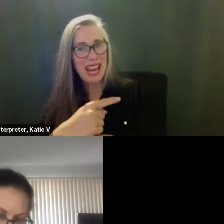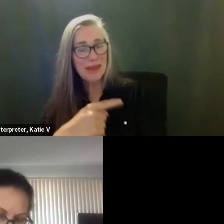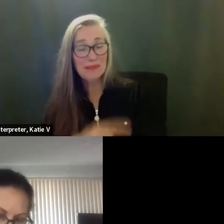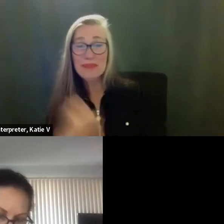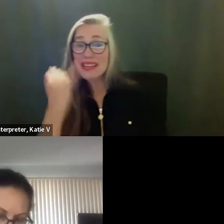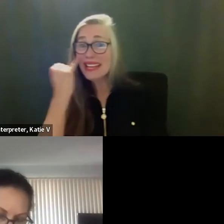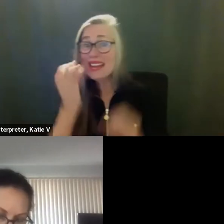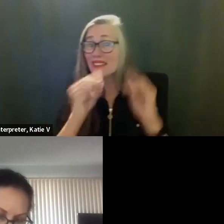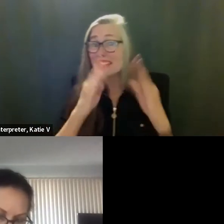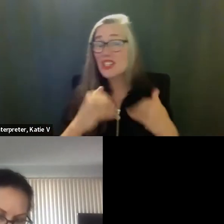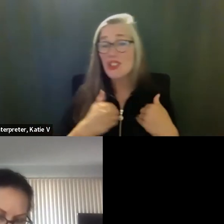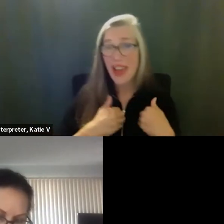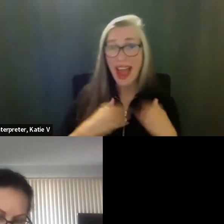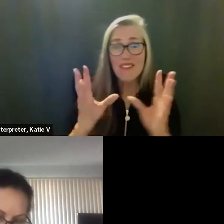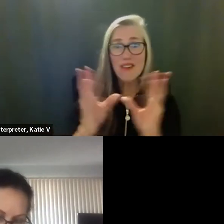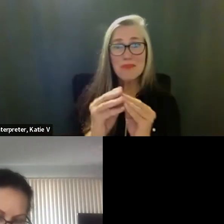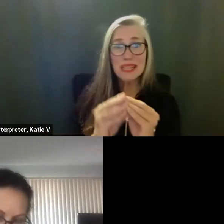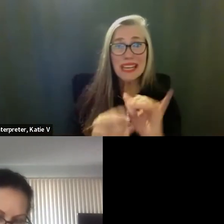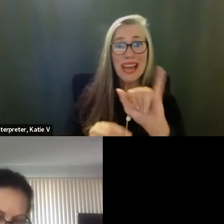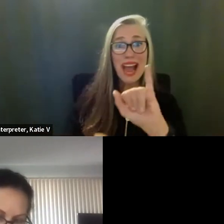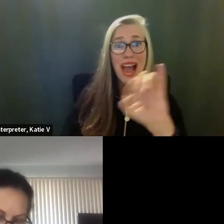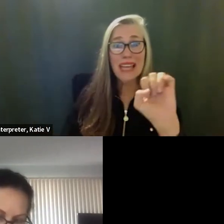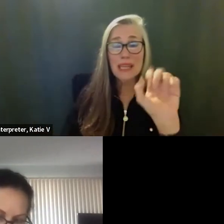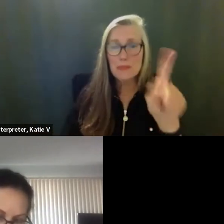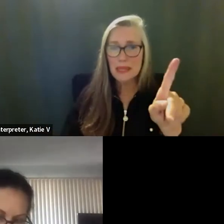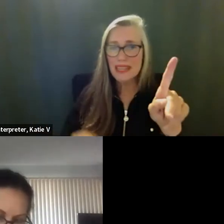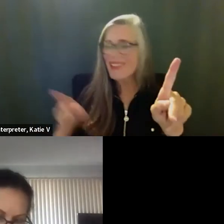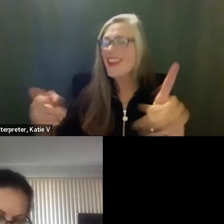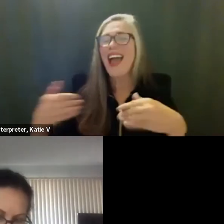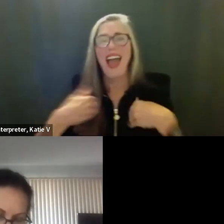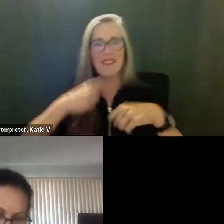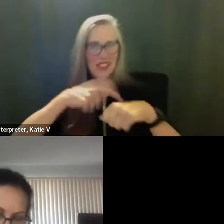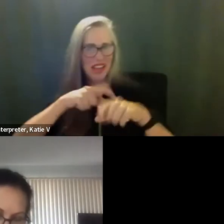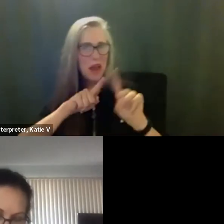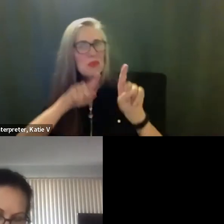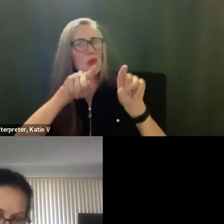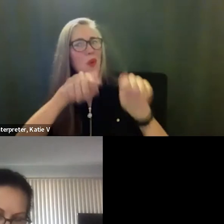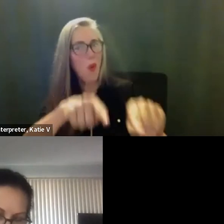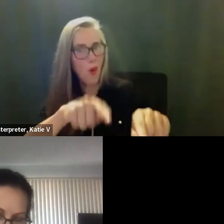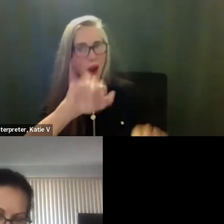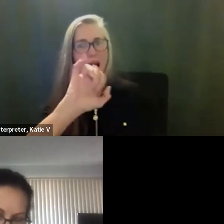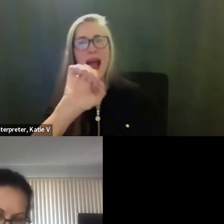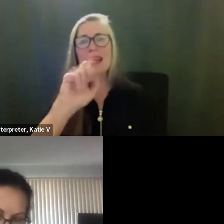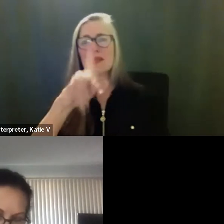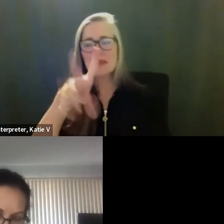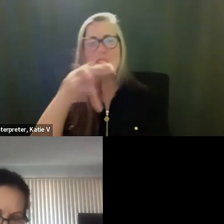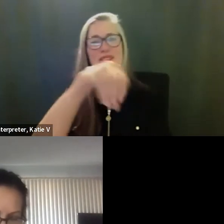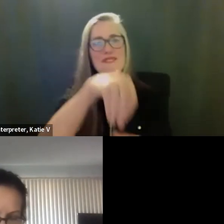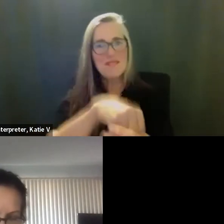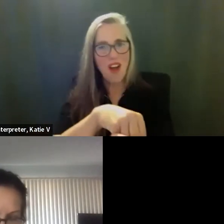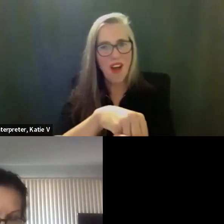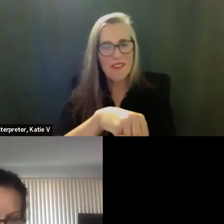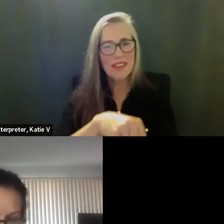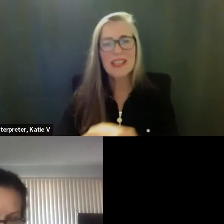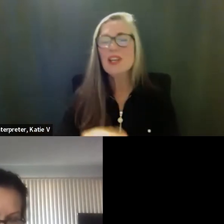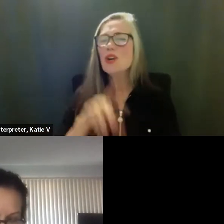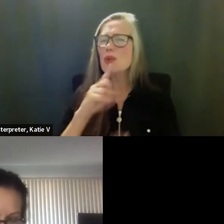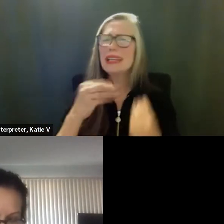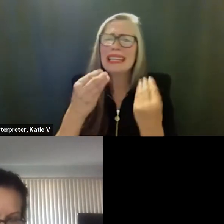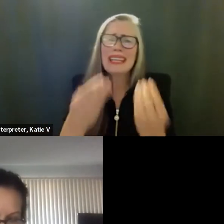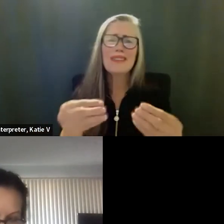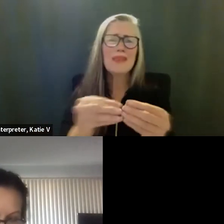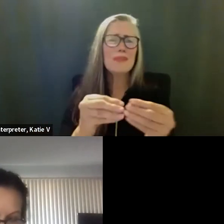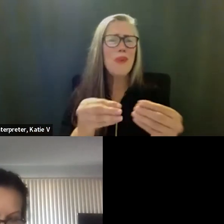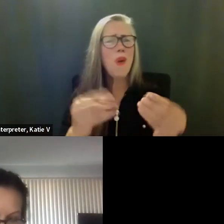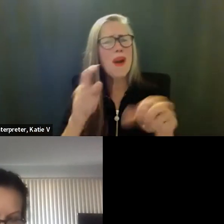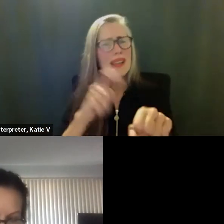can prepare for knowing who the students are and what they'll need in the classrooms and even communicating with teachers. So this was for us a really important, um,